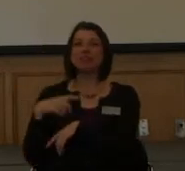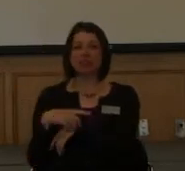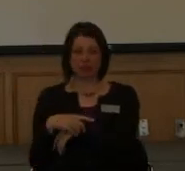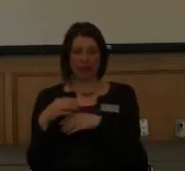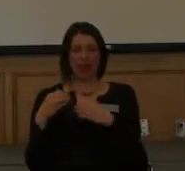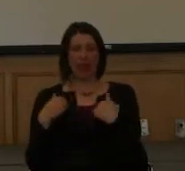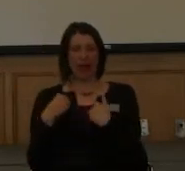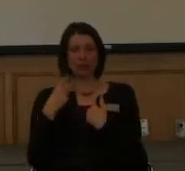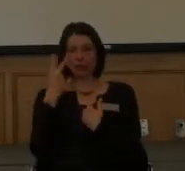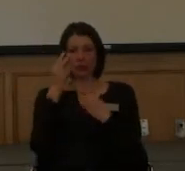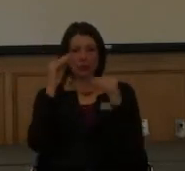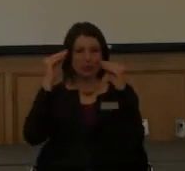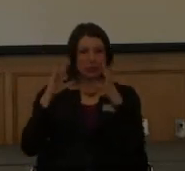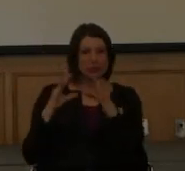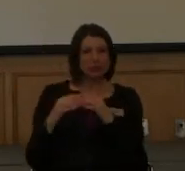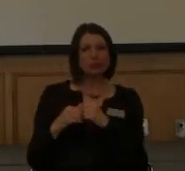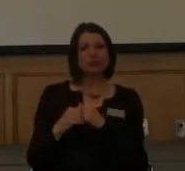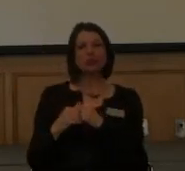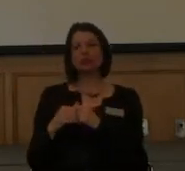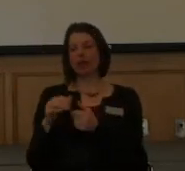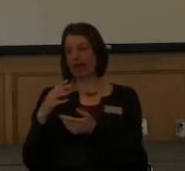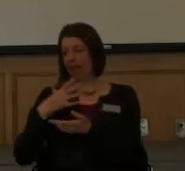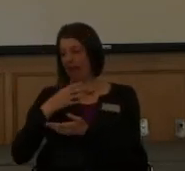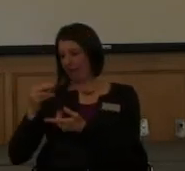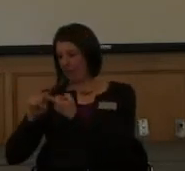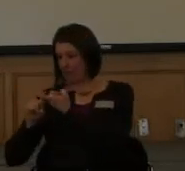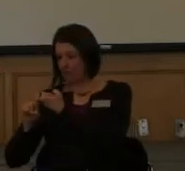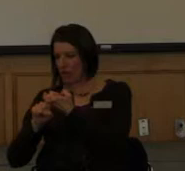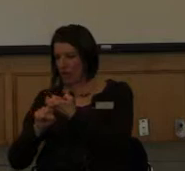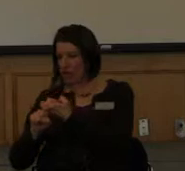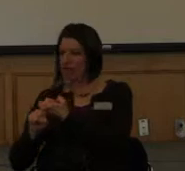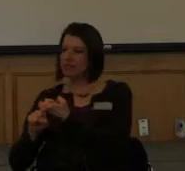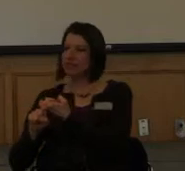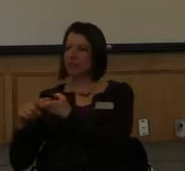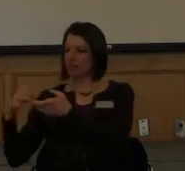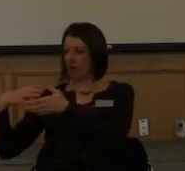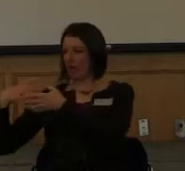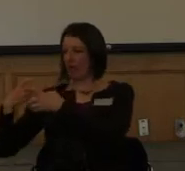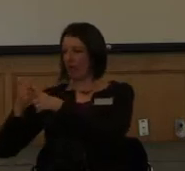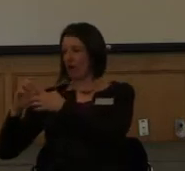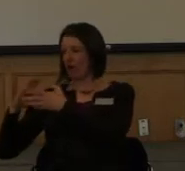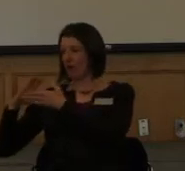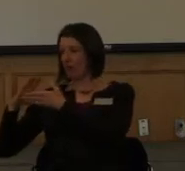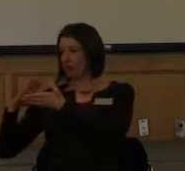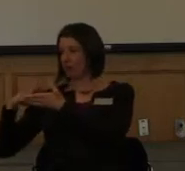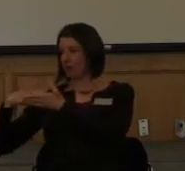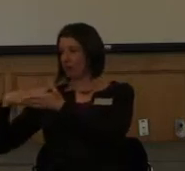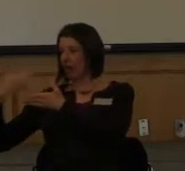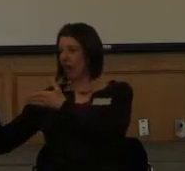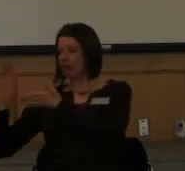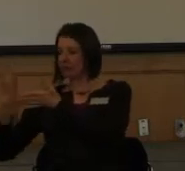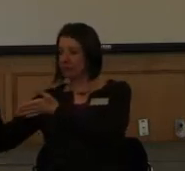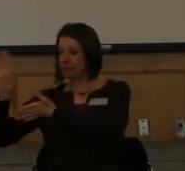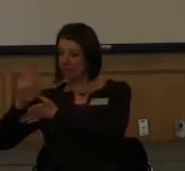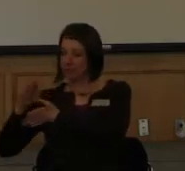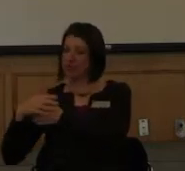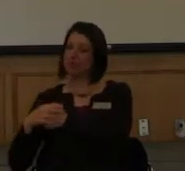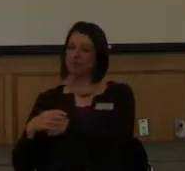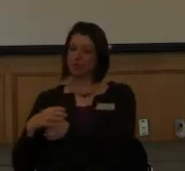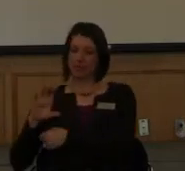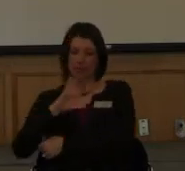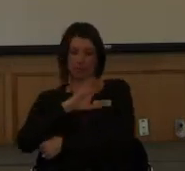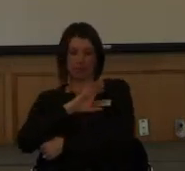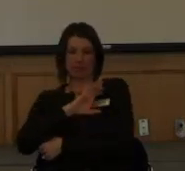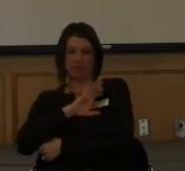and some of my friends who came from off-campus and the university police, two of them, you know,